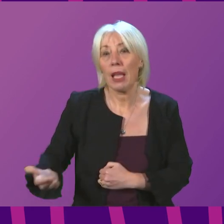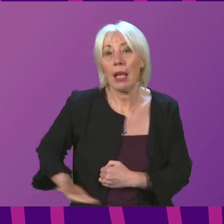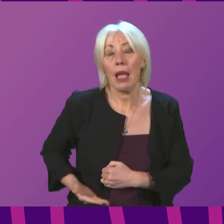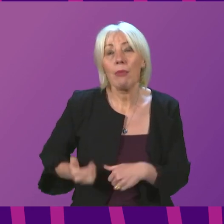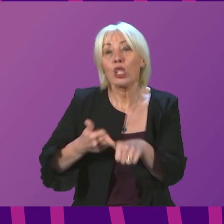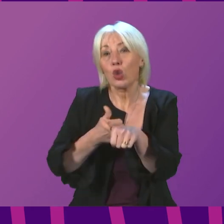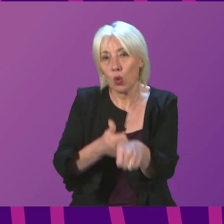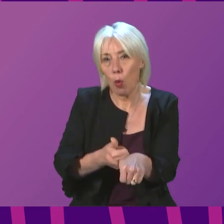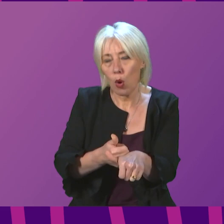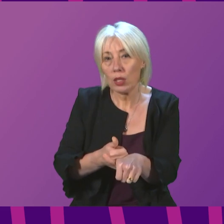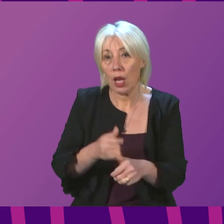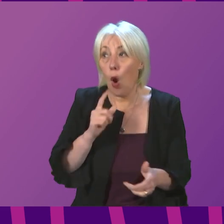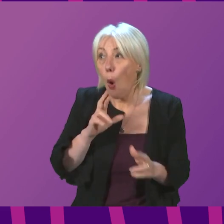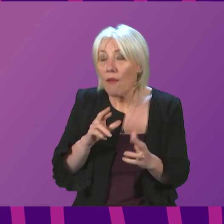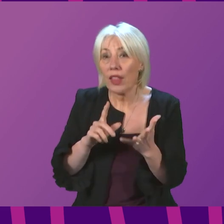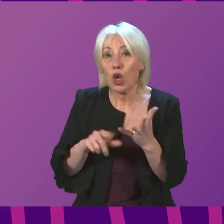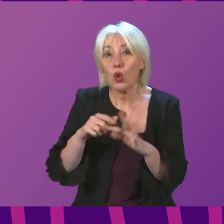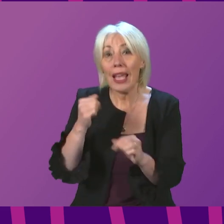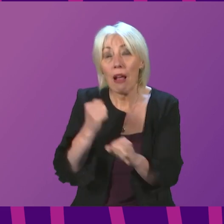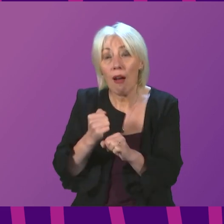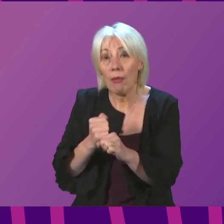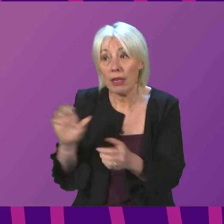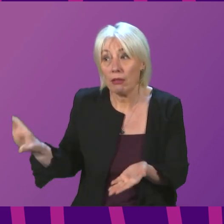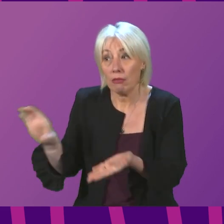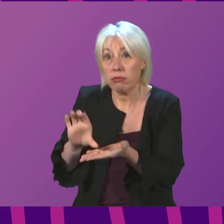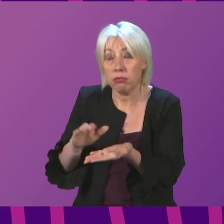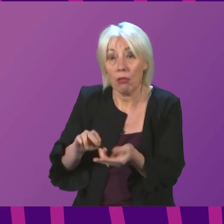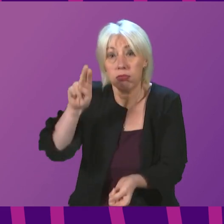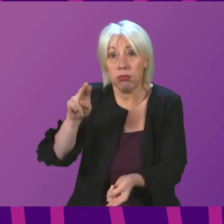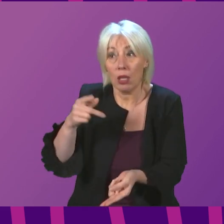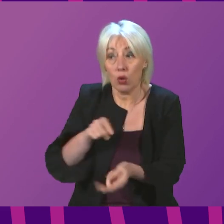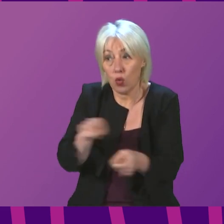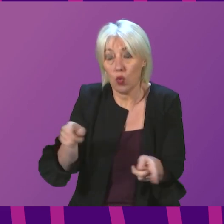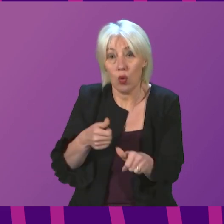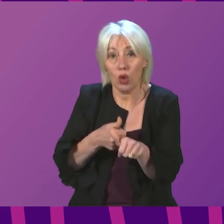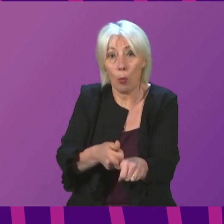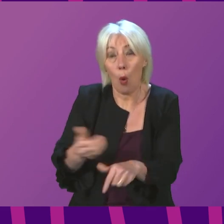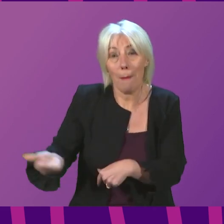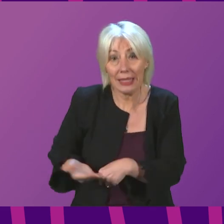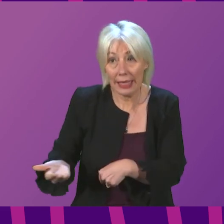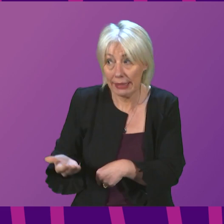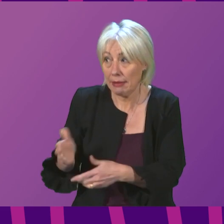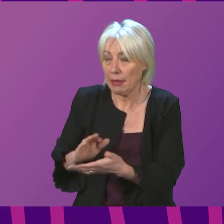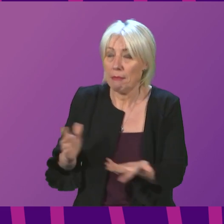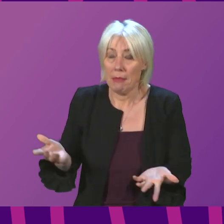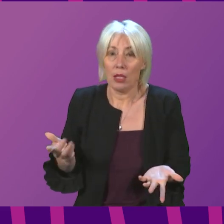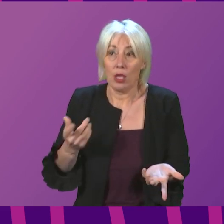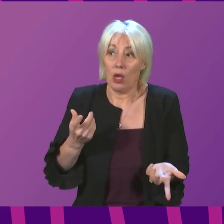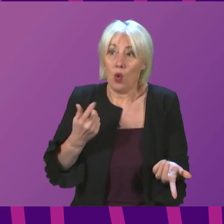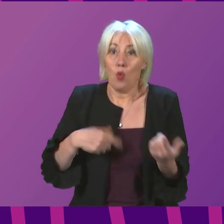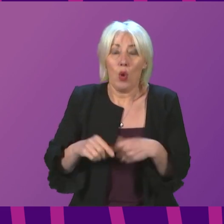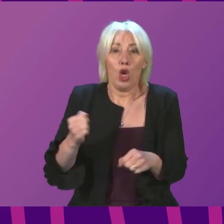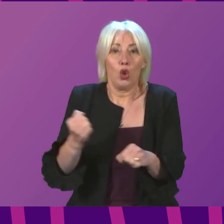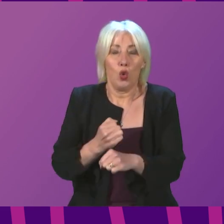to hope that the UK Government increases the level of support they are making available to business, so that we are able to do likewise, although proportionately we are already